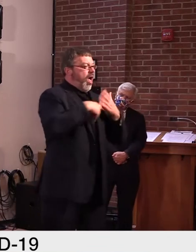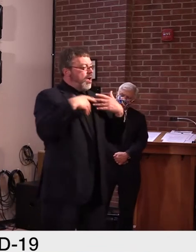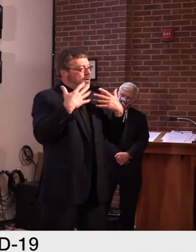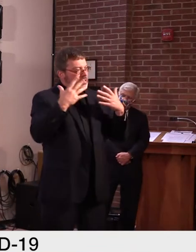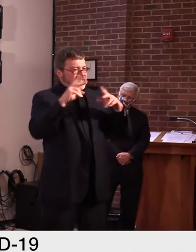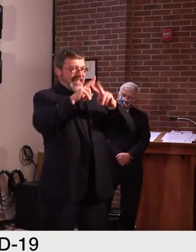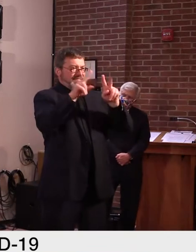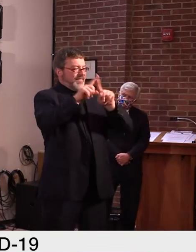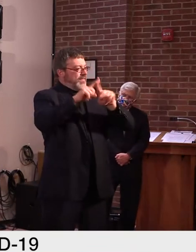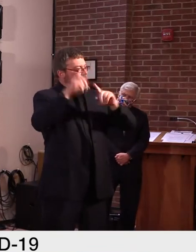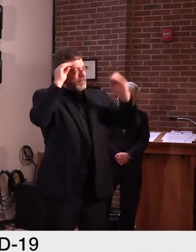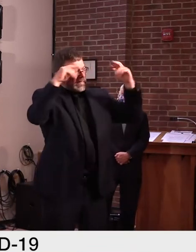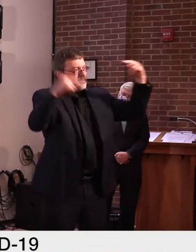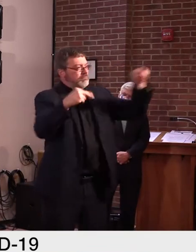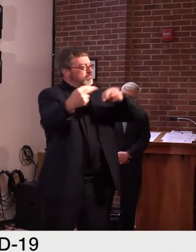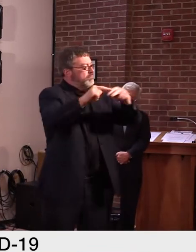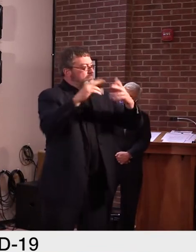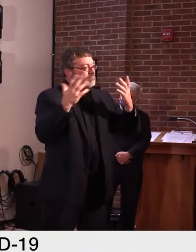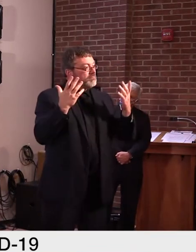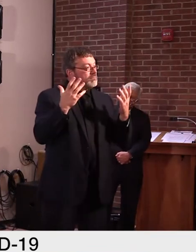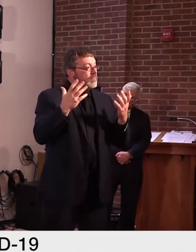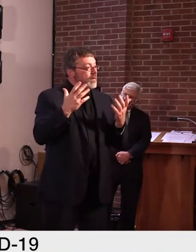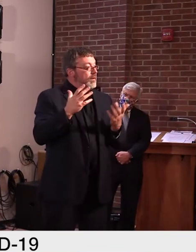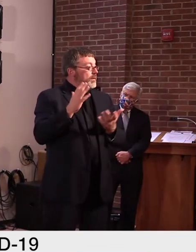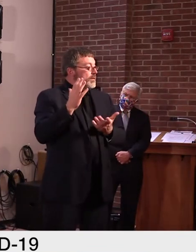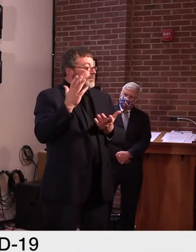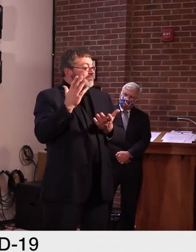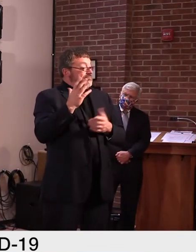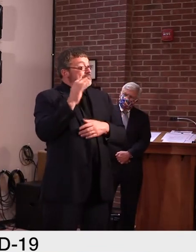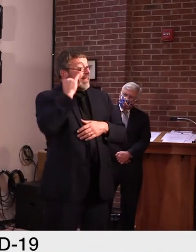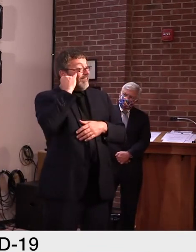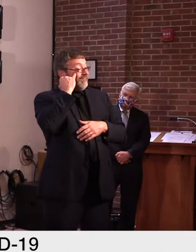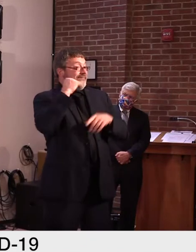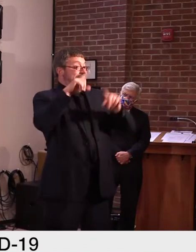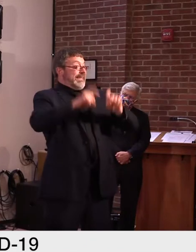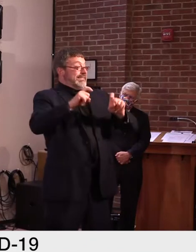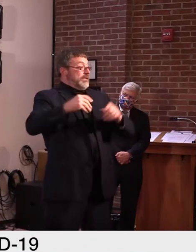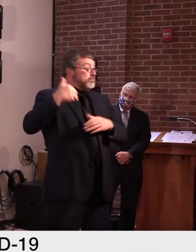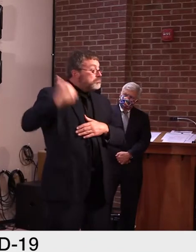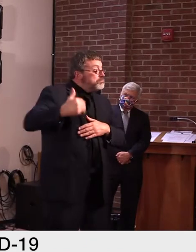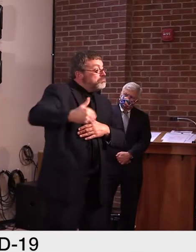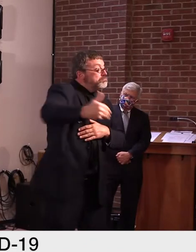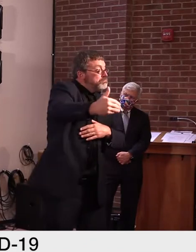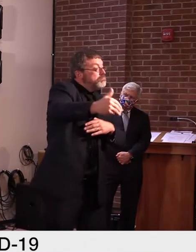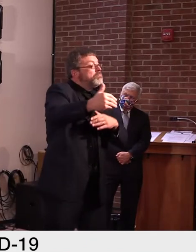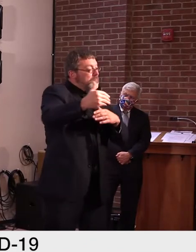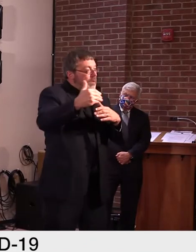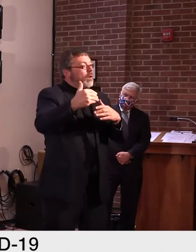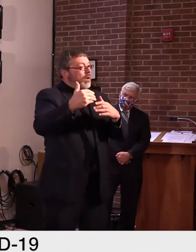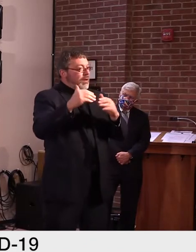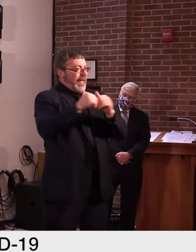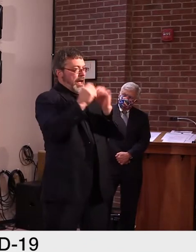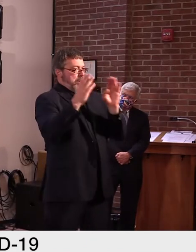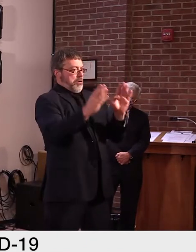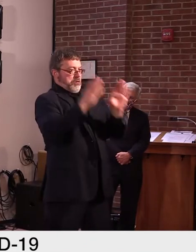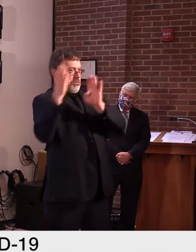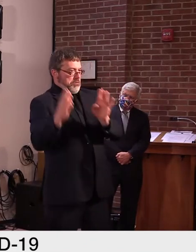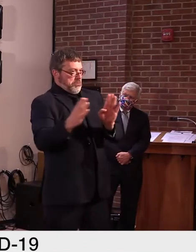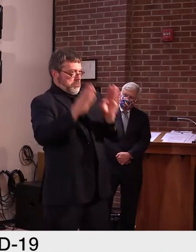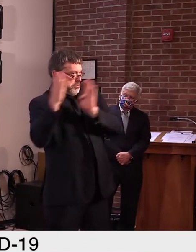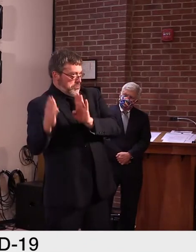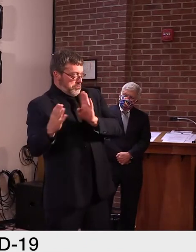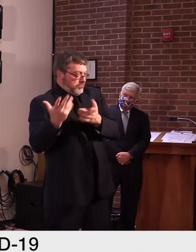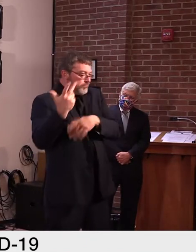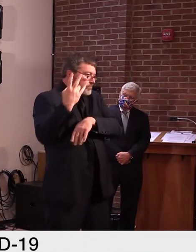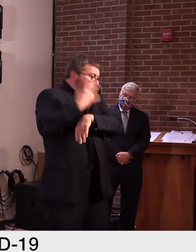repetitive basis at regular intervals, whatever those intervals might be decided to be, that you increase the reliability